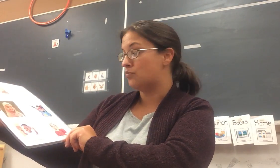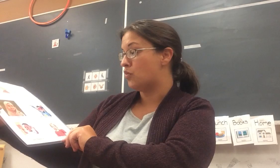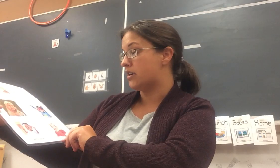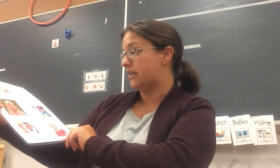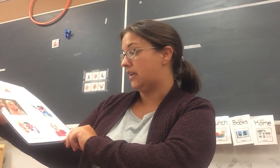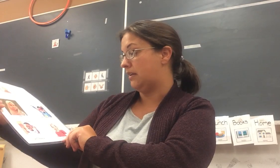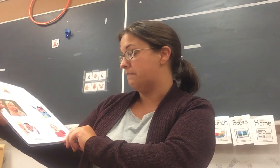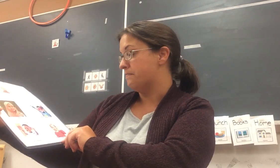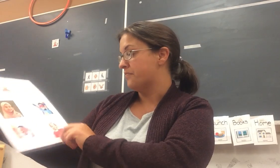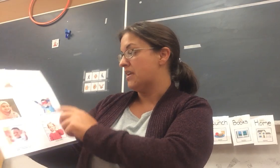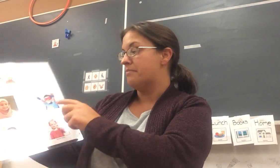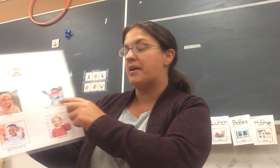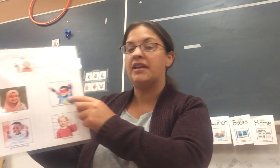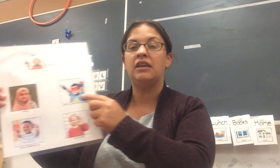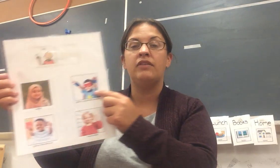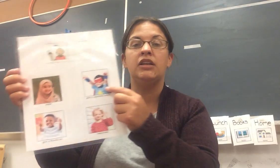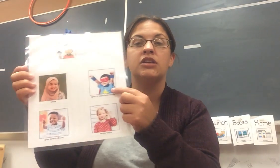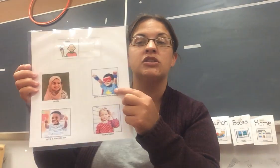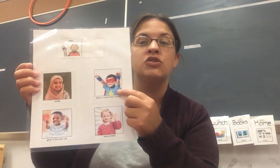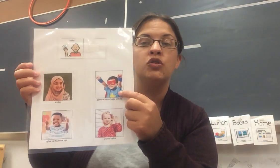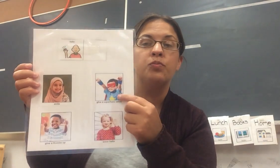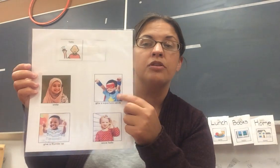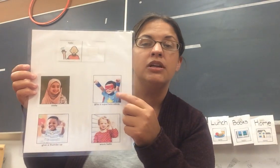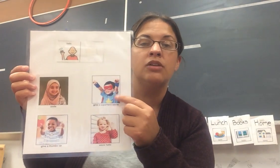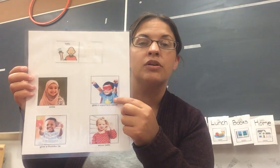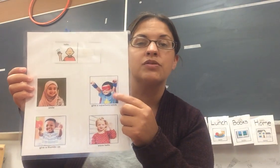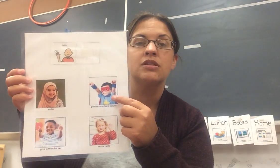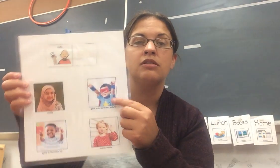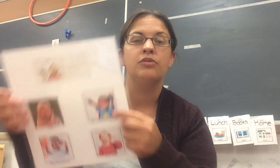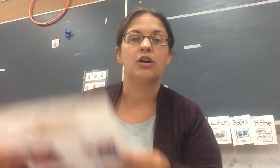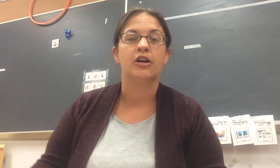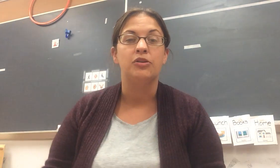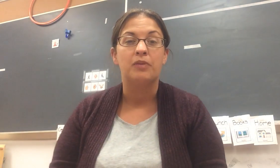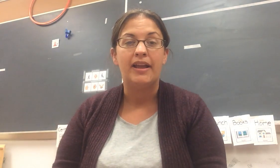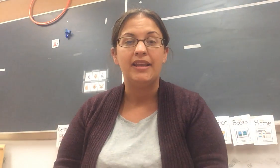morning by giving a superhero salute. Are you ready?